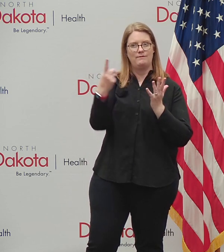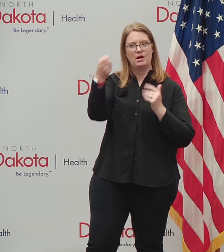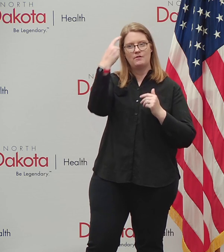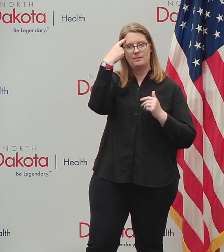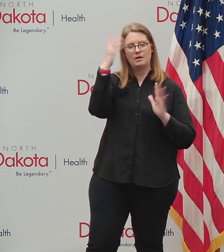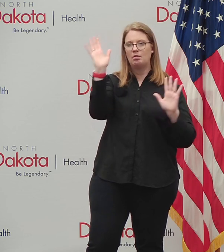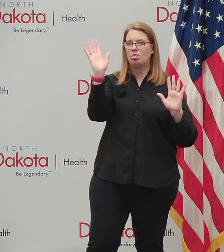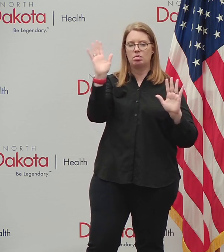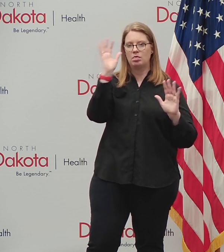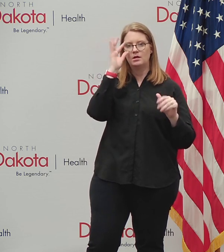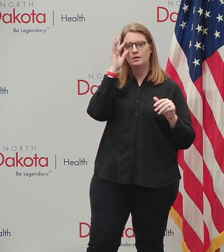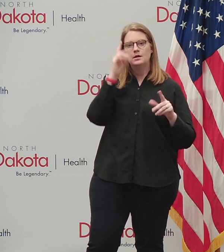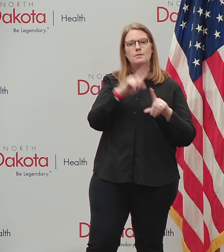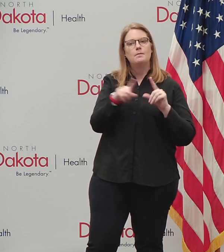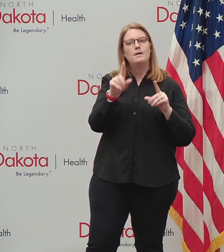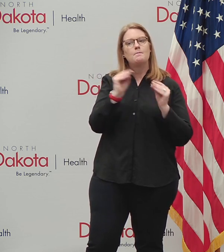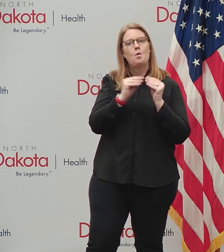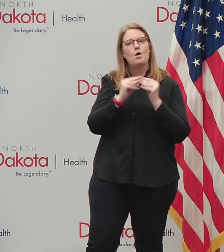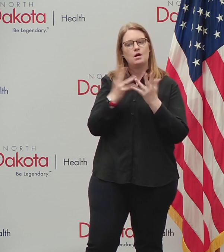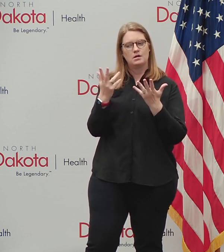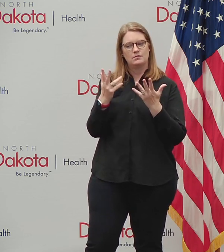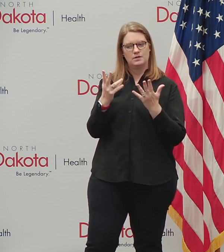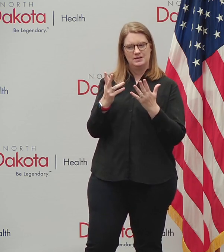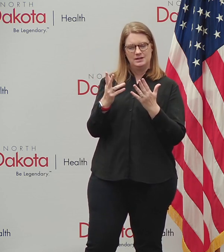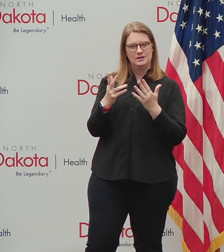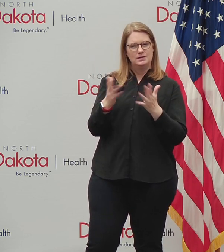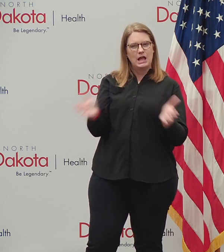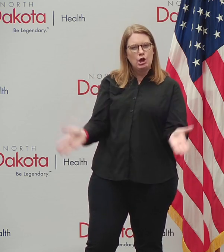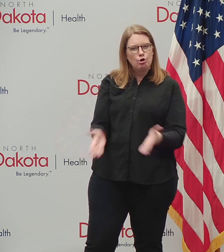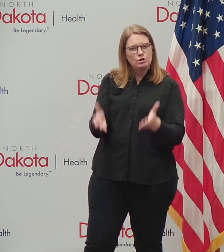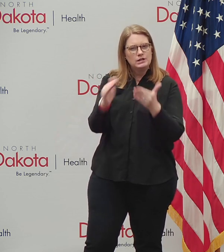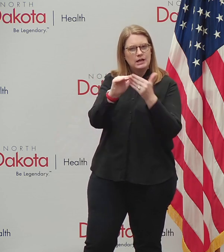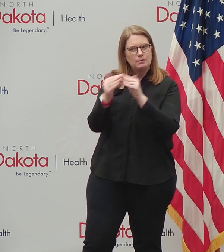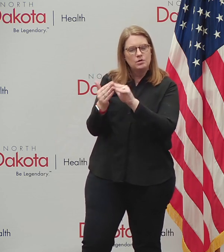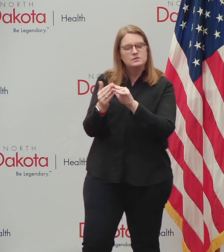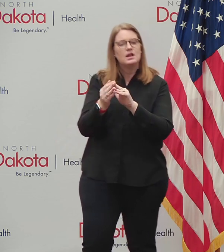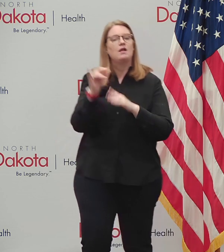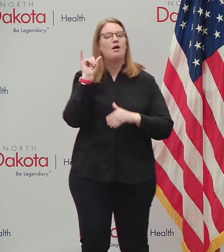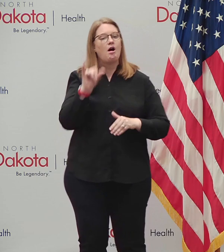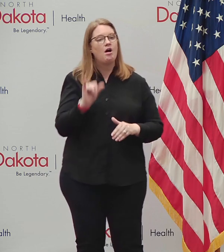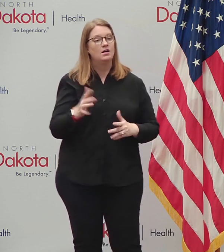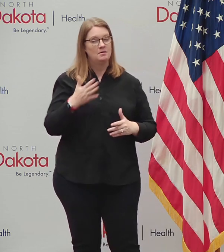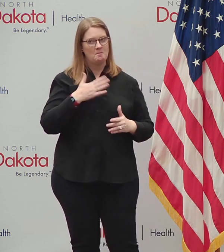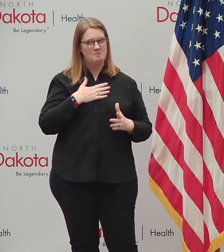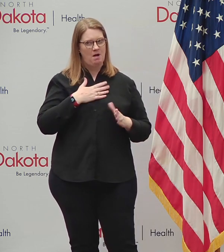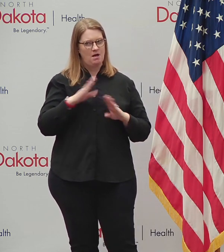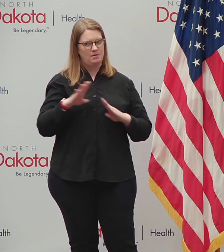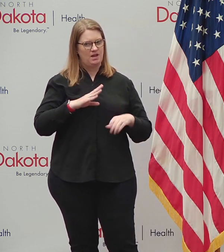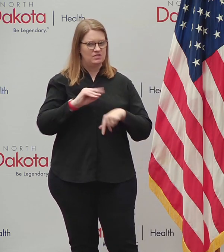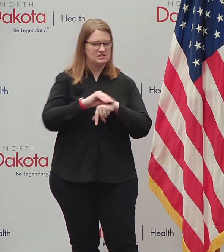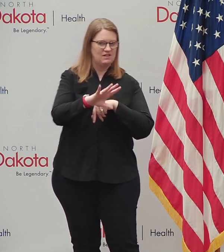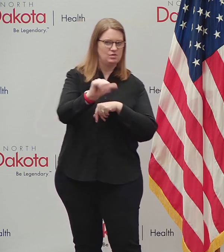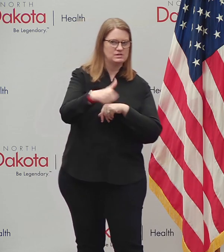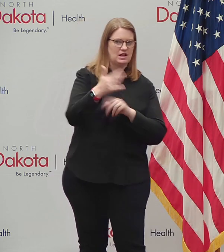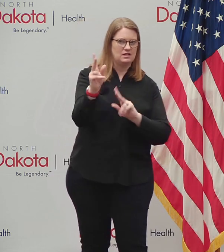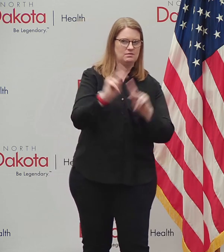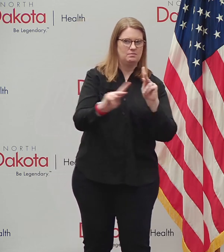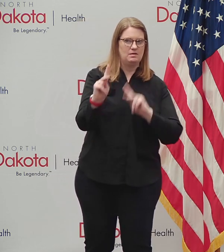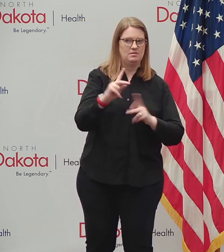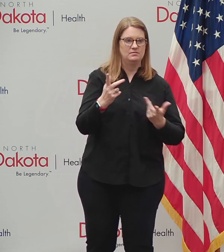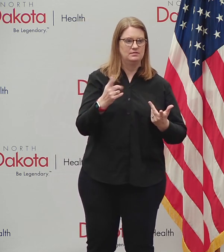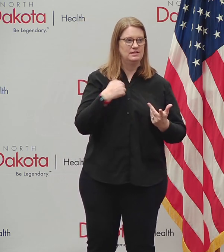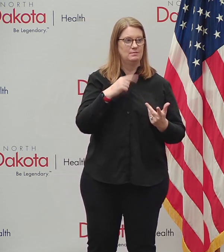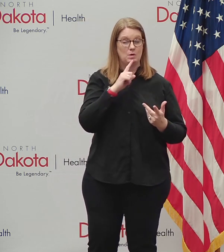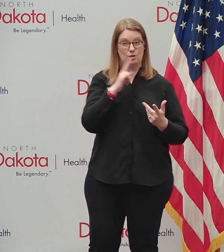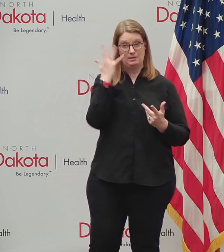about how do we build a, uh, communities with people that are enlightened enough to understand that their actions affect all those around them. That'd be a beautiful thing for